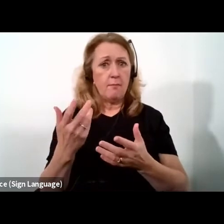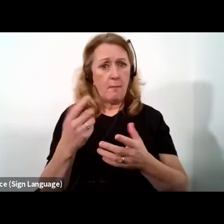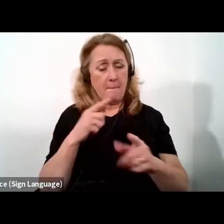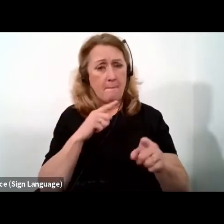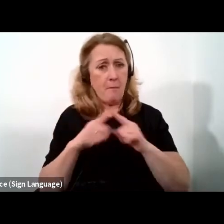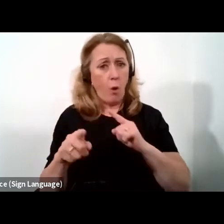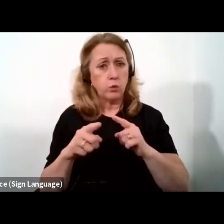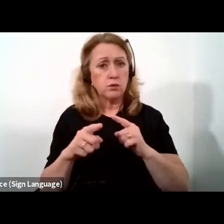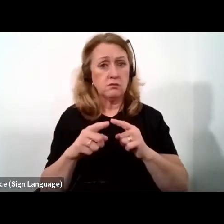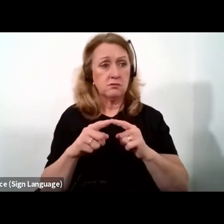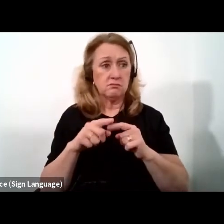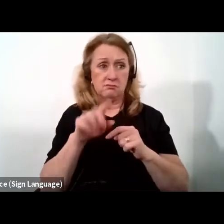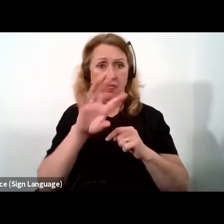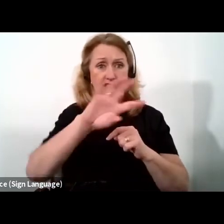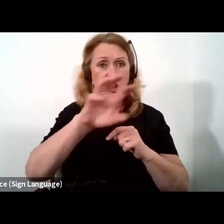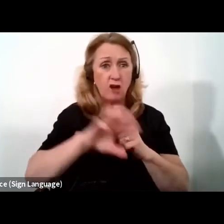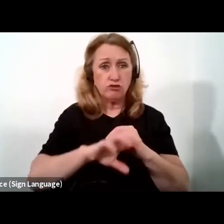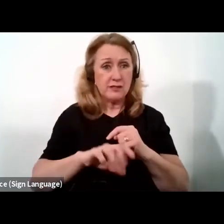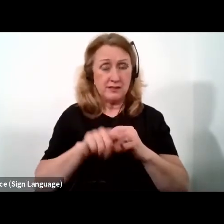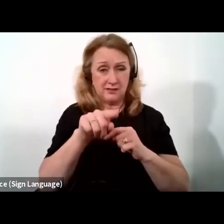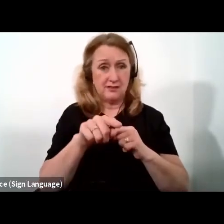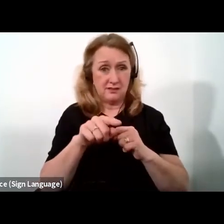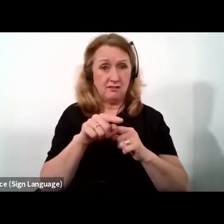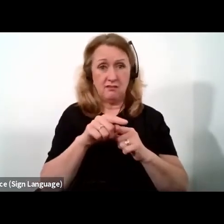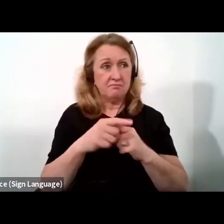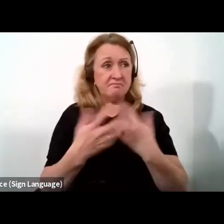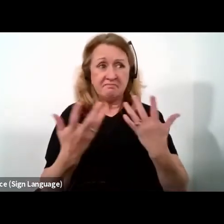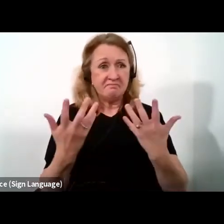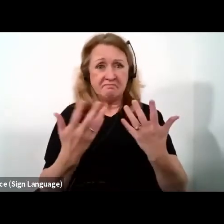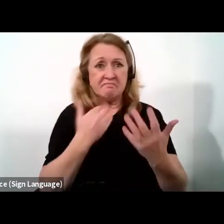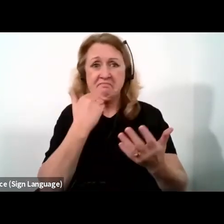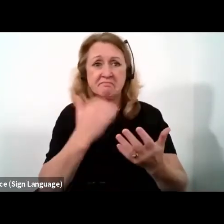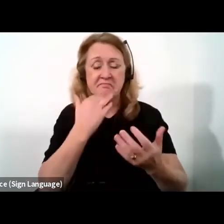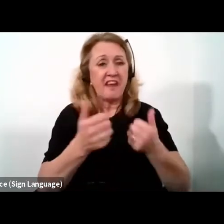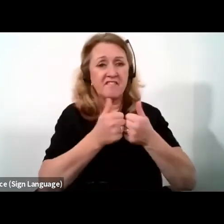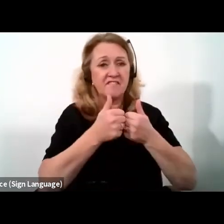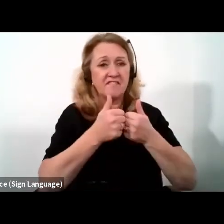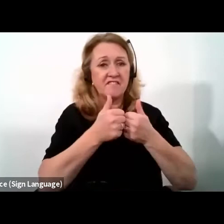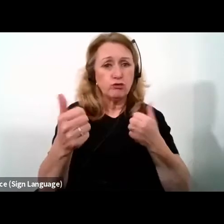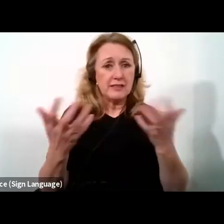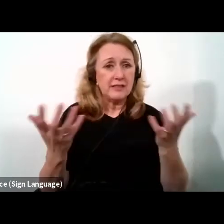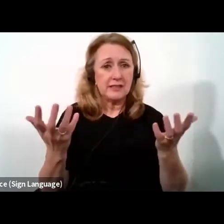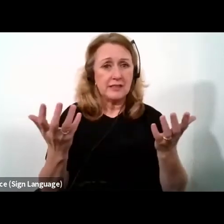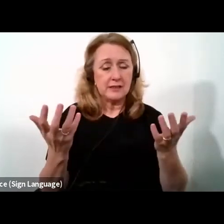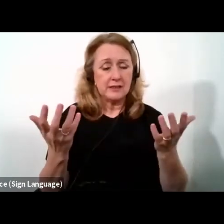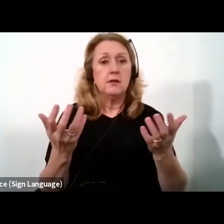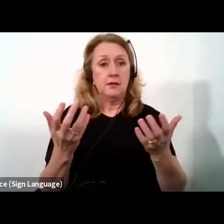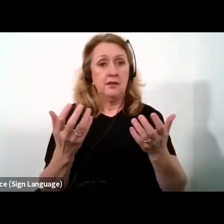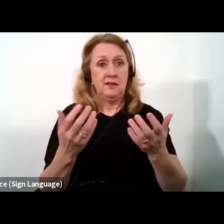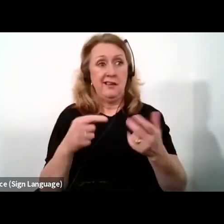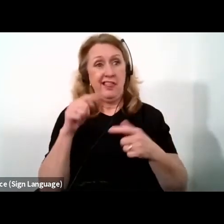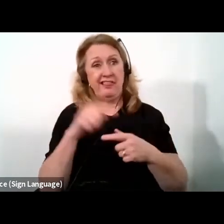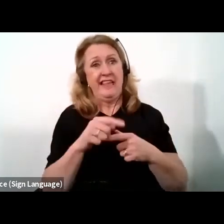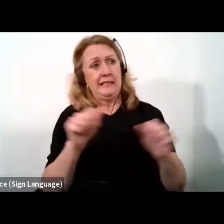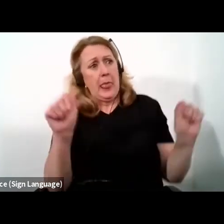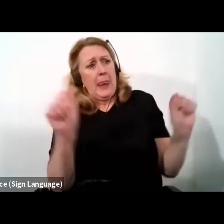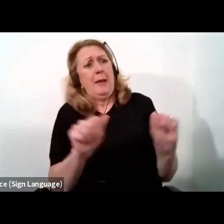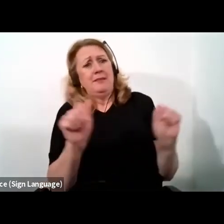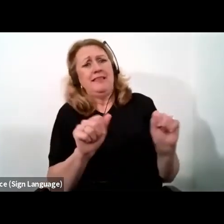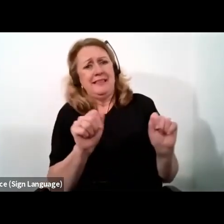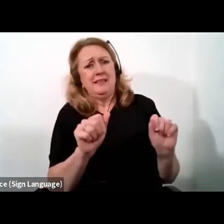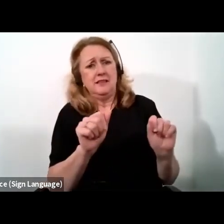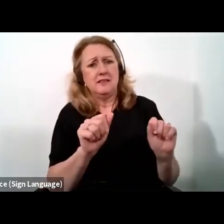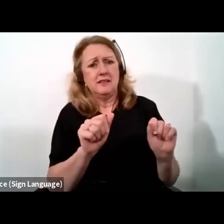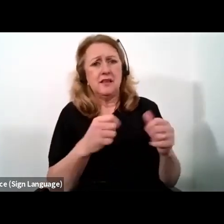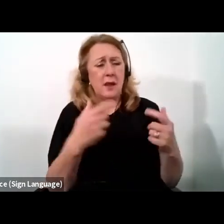most African countries have remained largely dearth of factories. This limited industrial development represents a